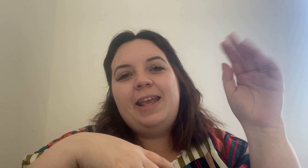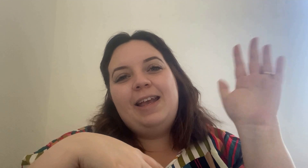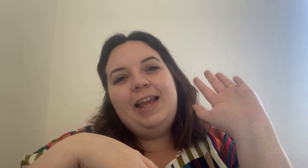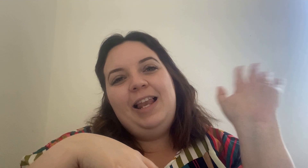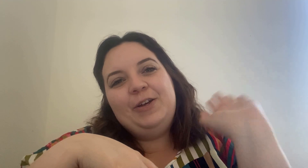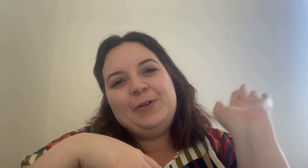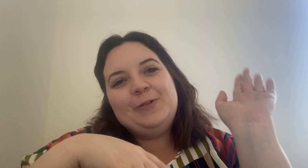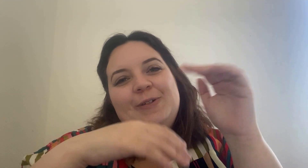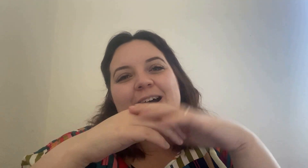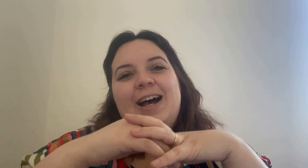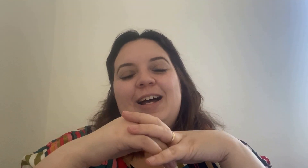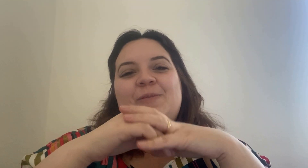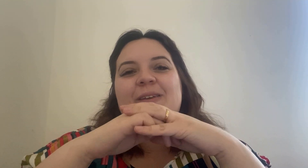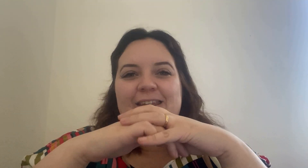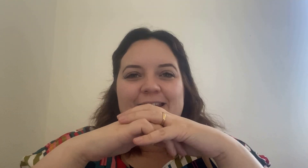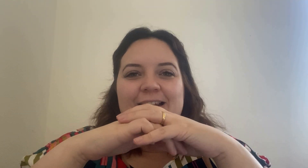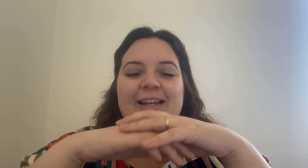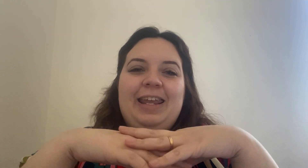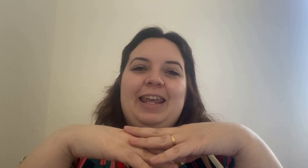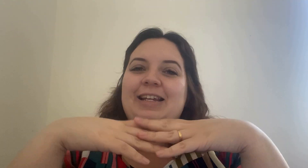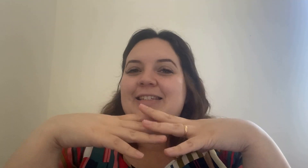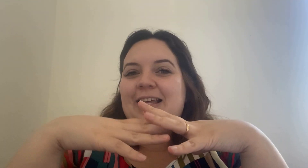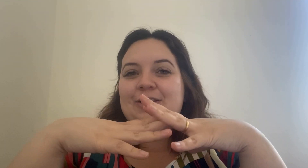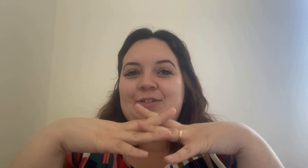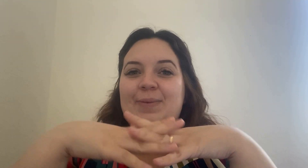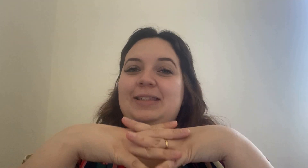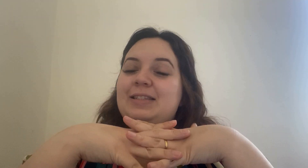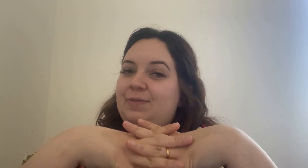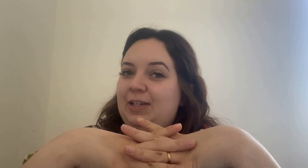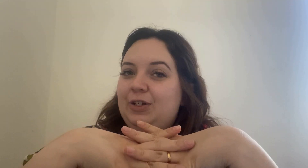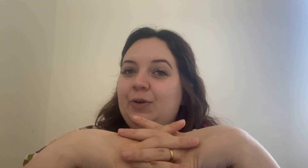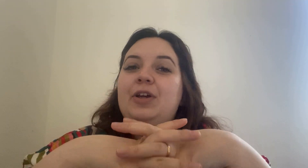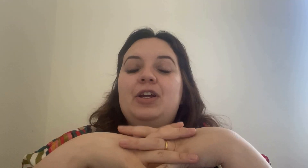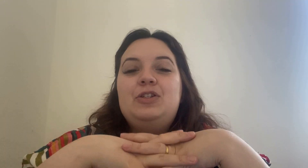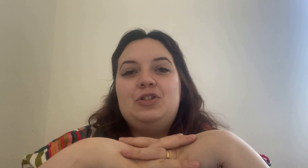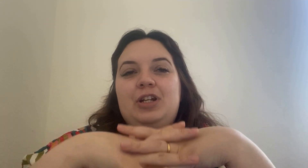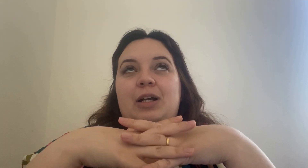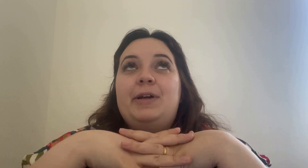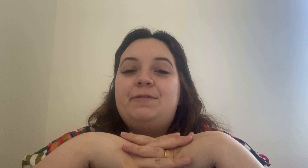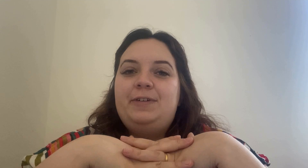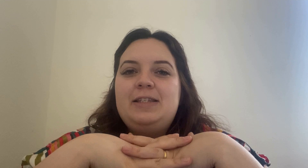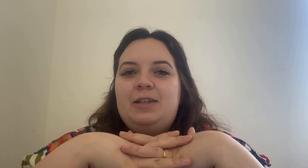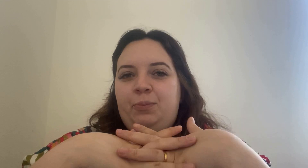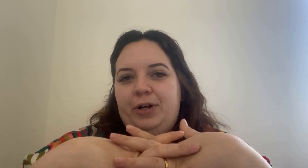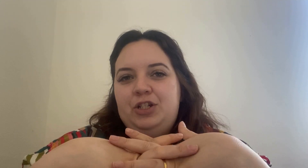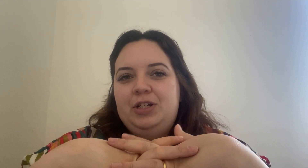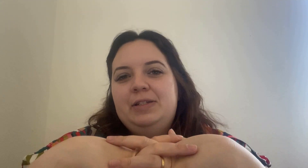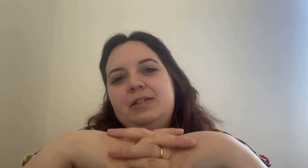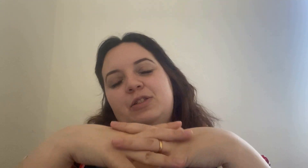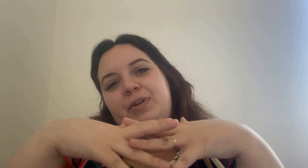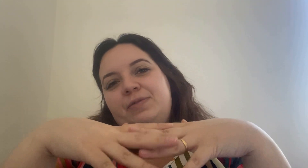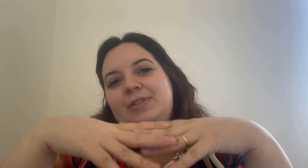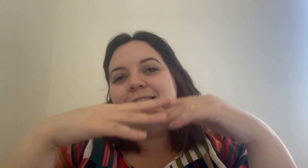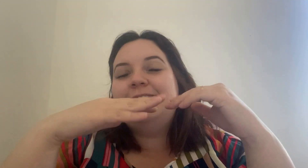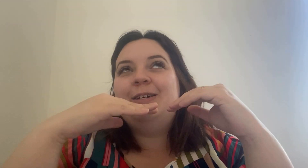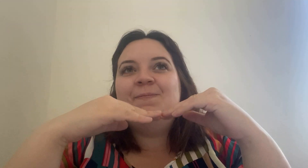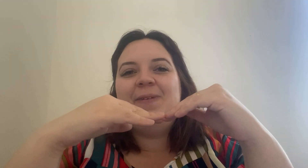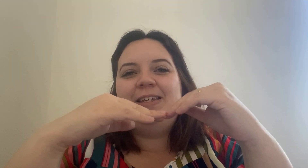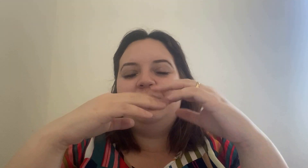hello i'm inna and i decided to make this video to share my first impressions with this amazing